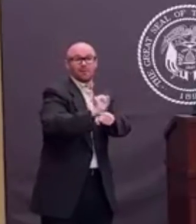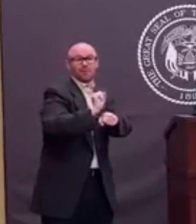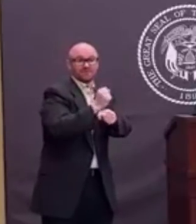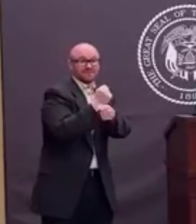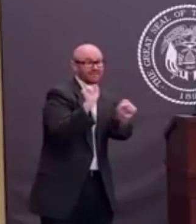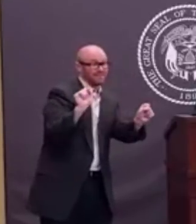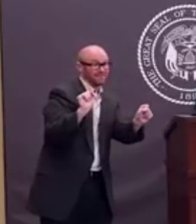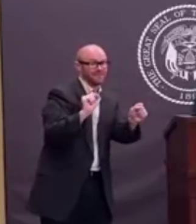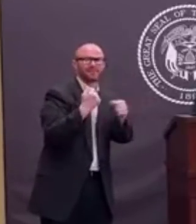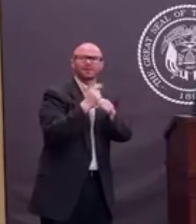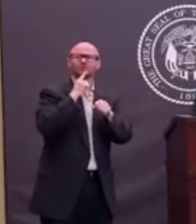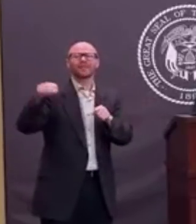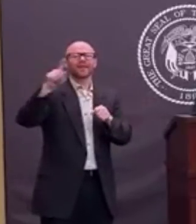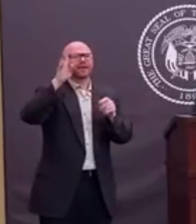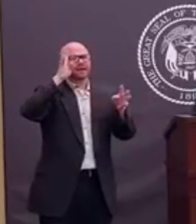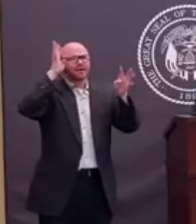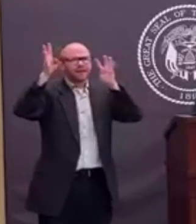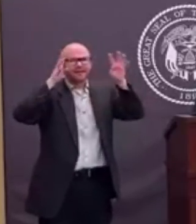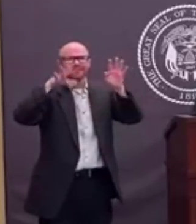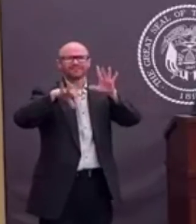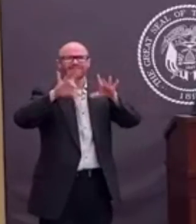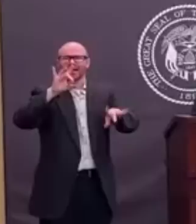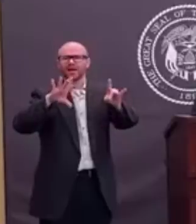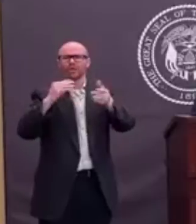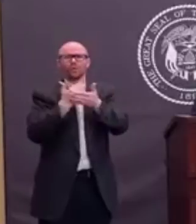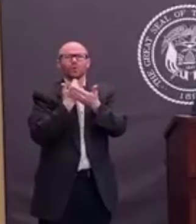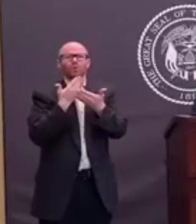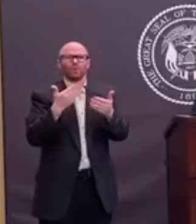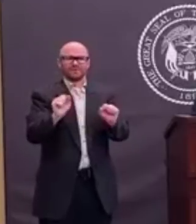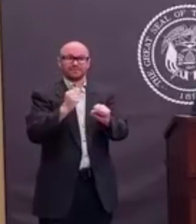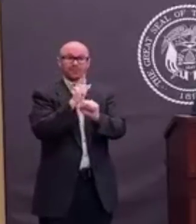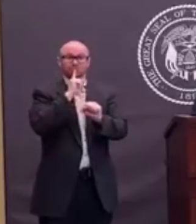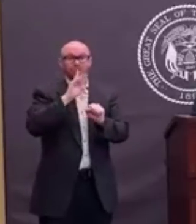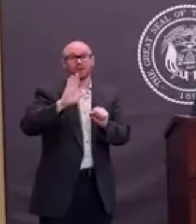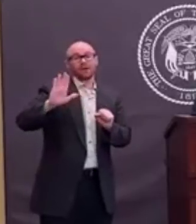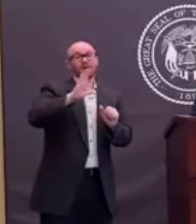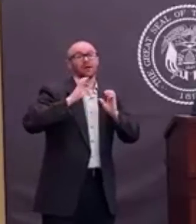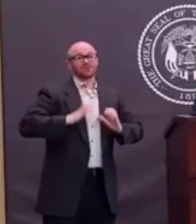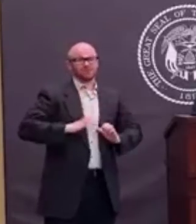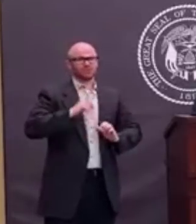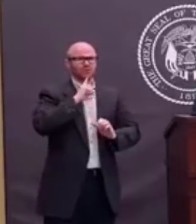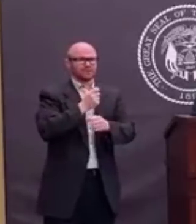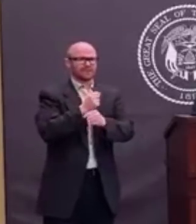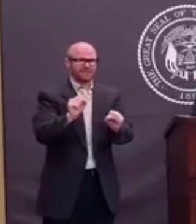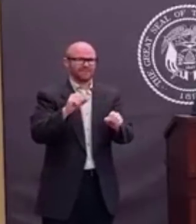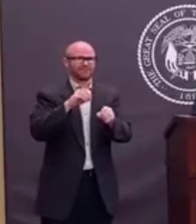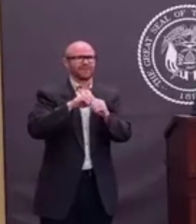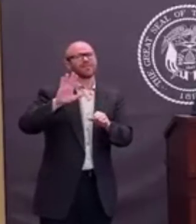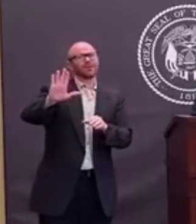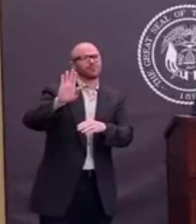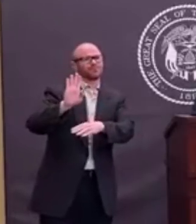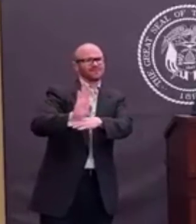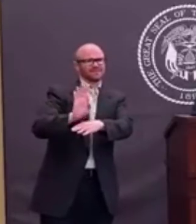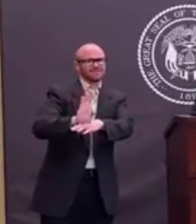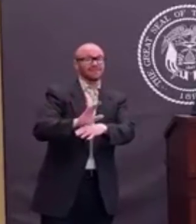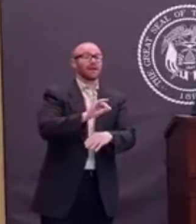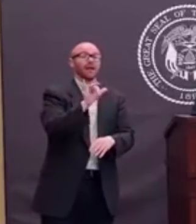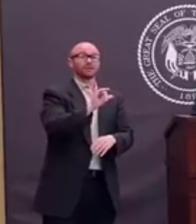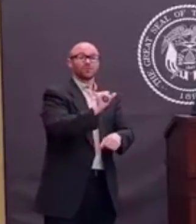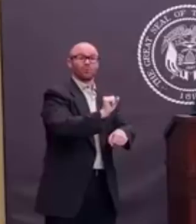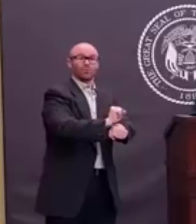making sure that they innovate and find ways, in fact, to make it safe for customers to come and for employees to work.